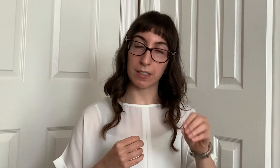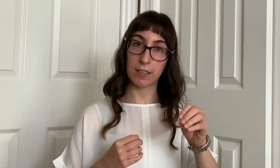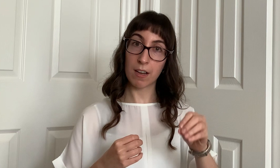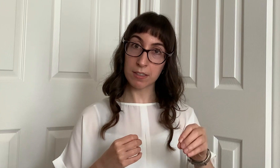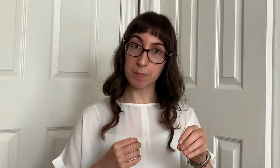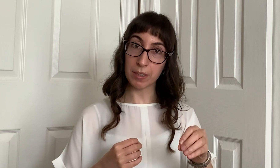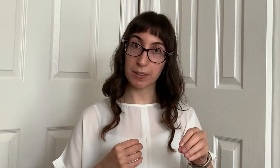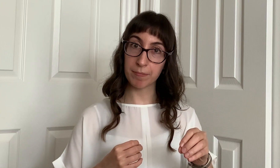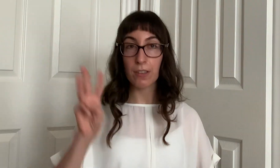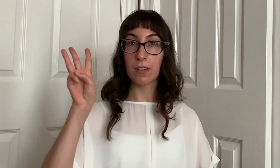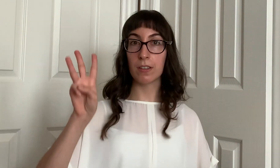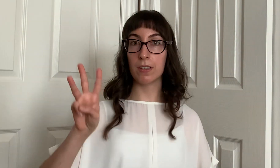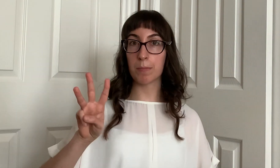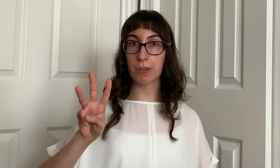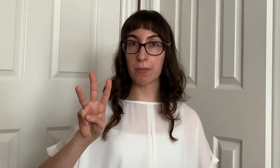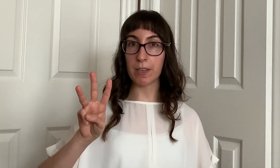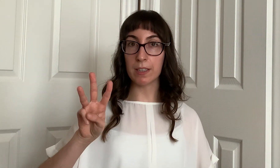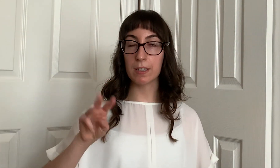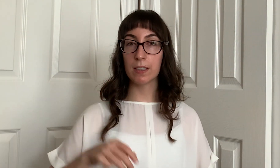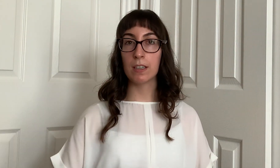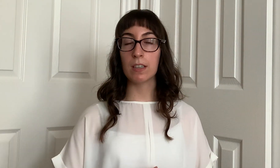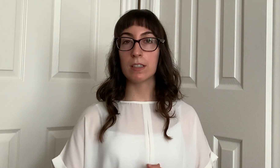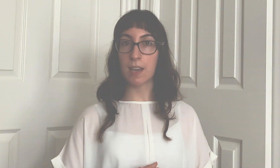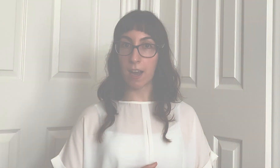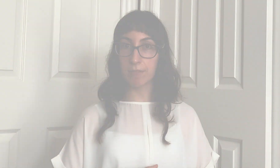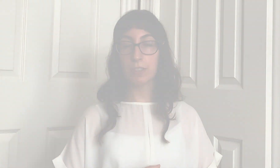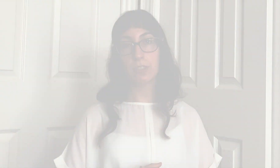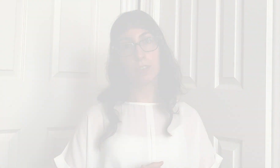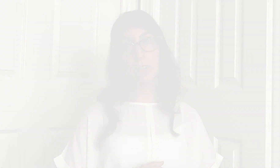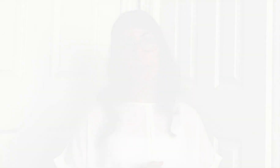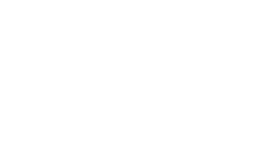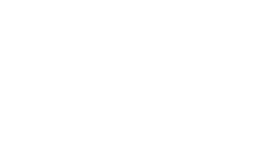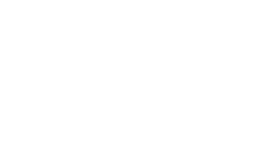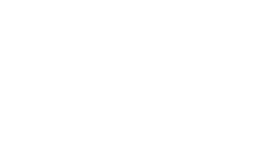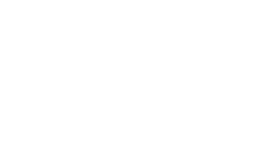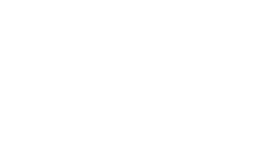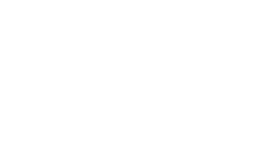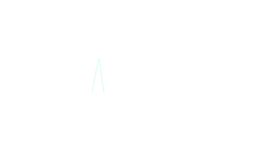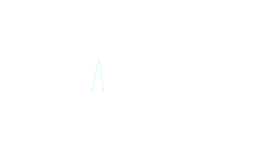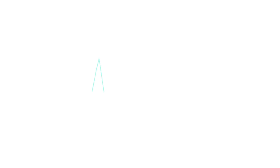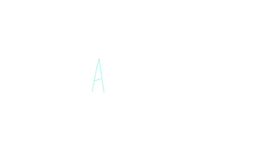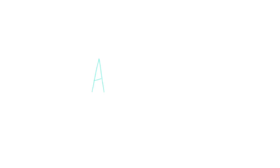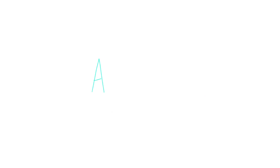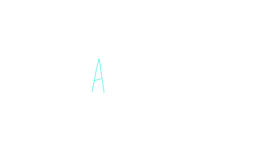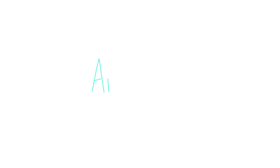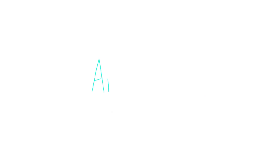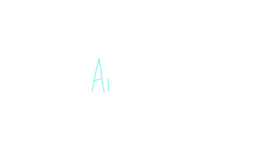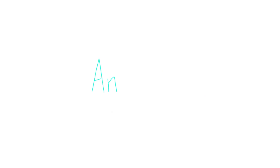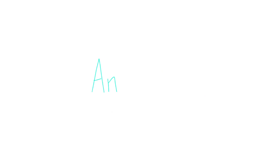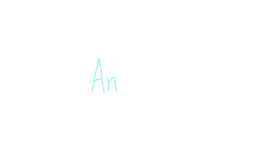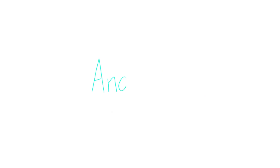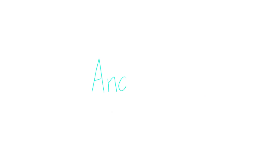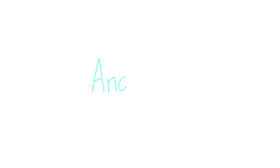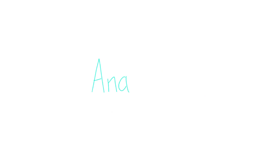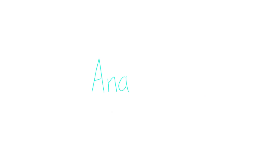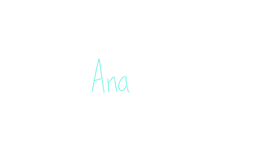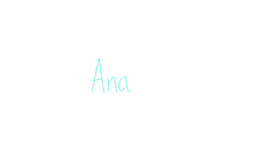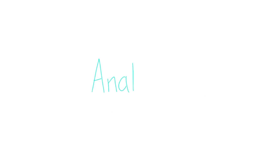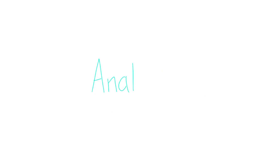customer number three dive into your analytics so analytics gather